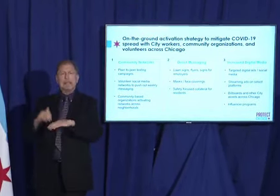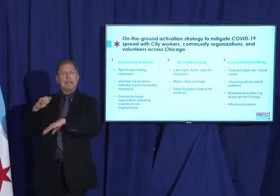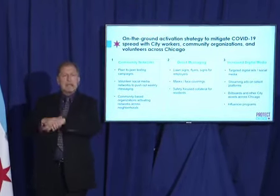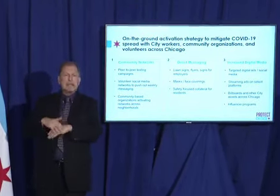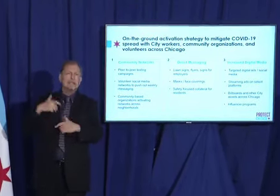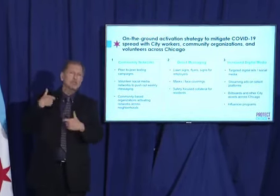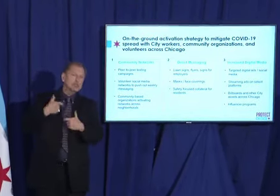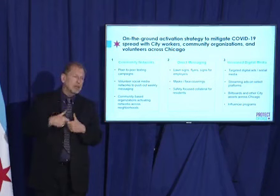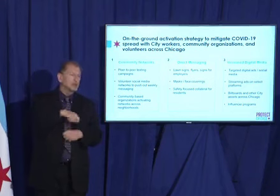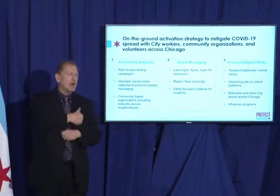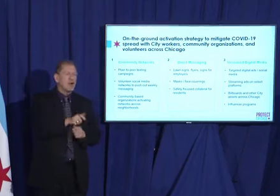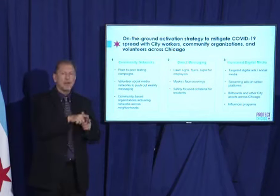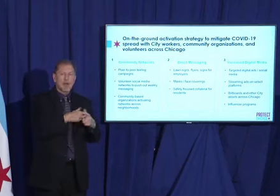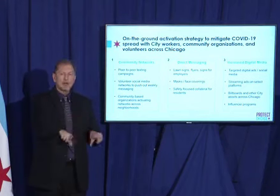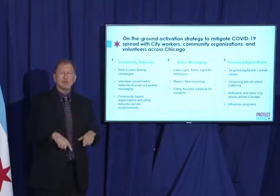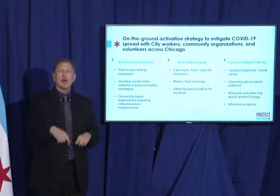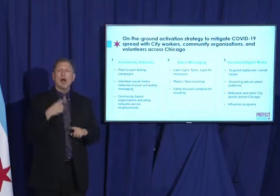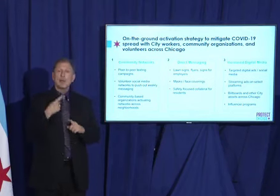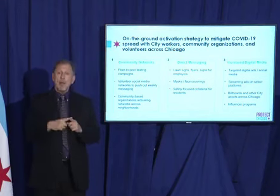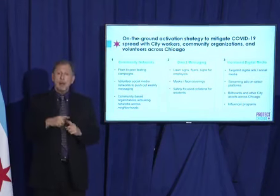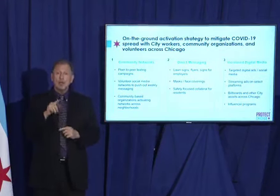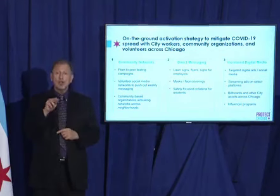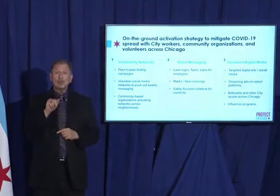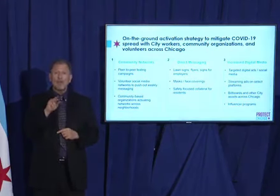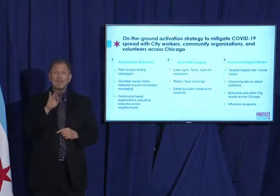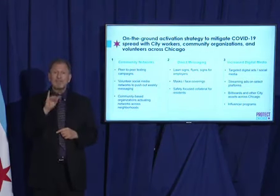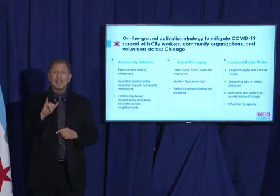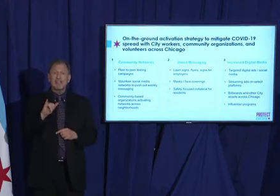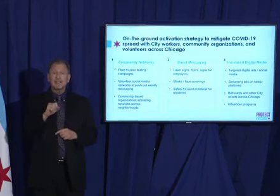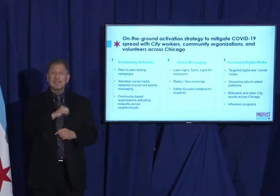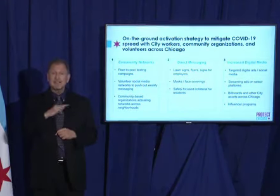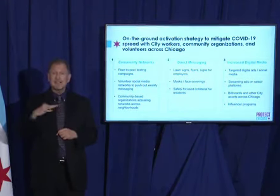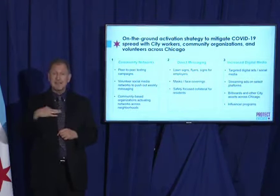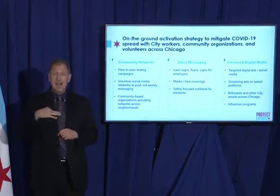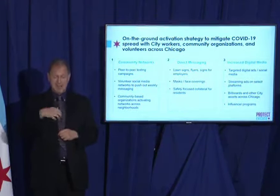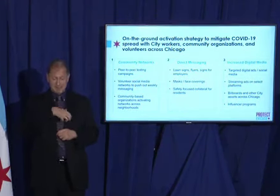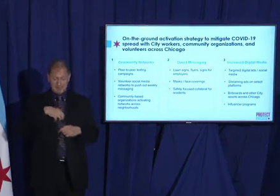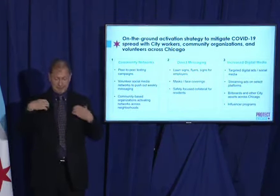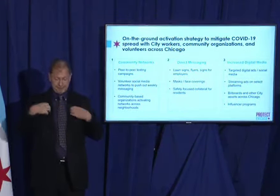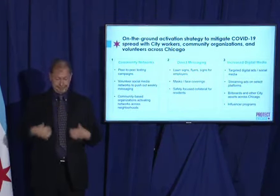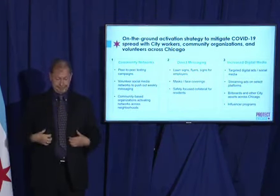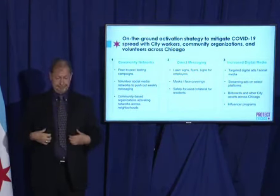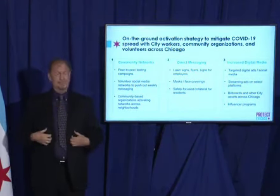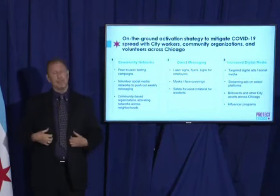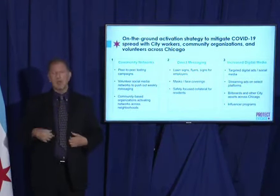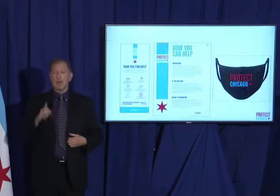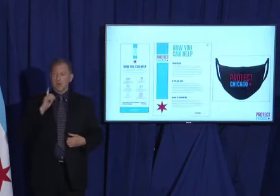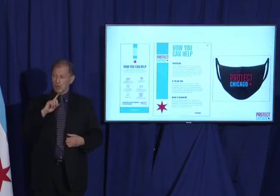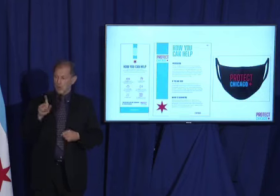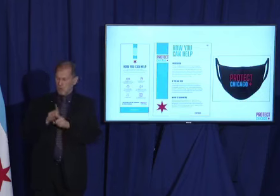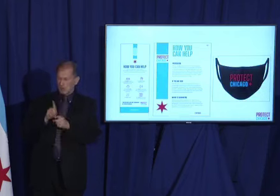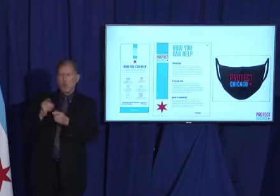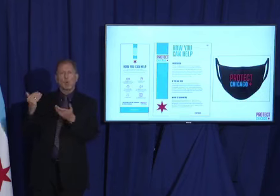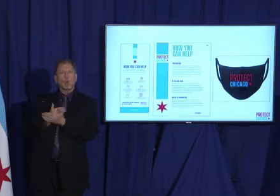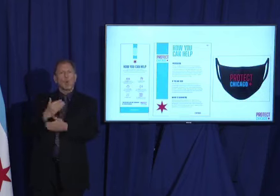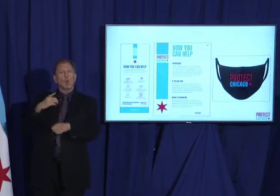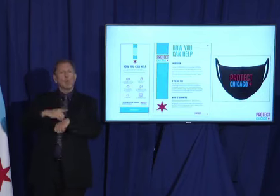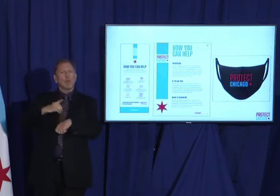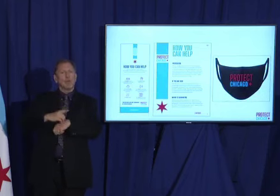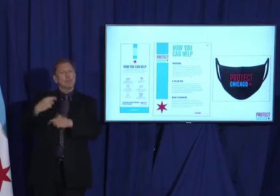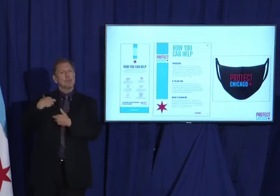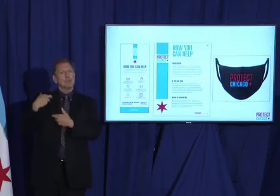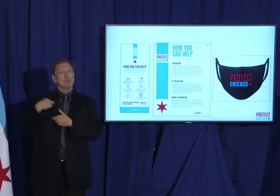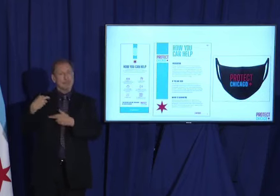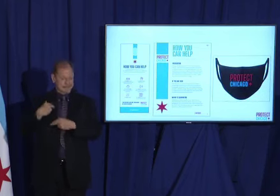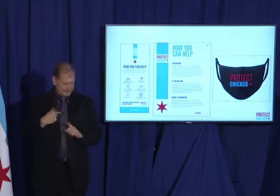Management will also be a part of this effort. We will also be providing community-based organizations with